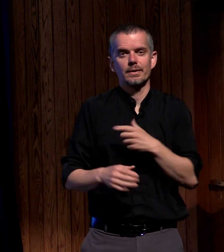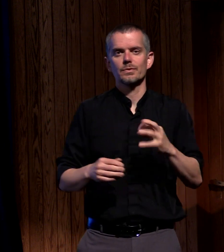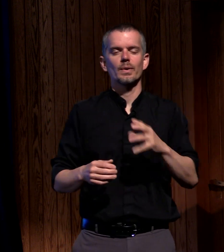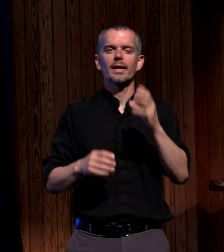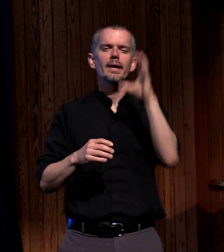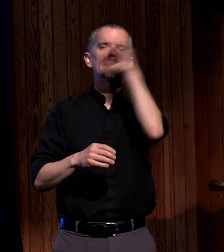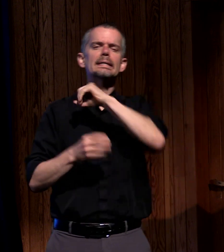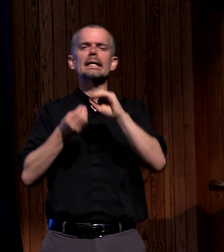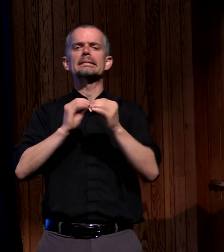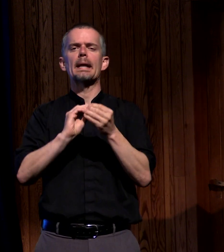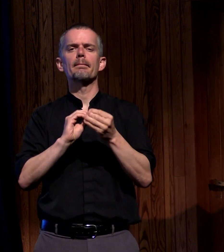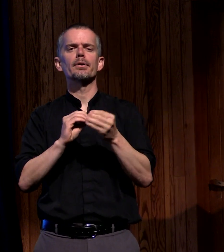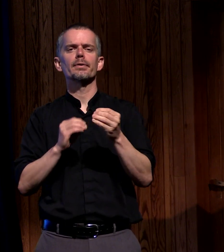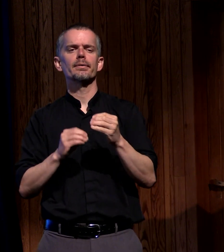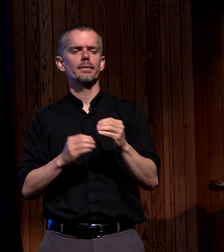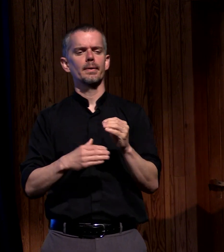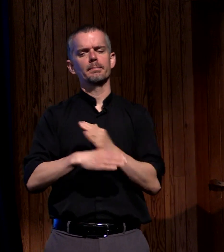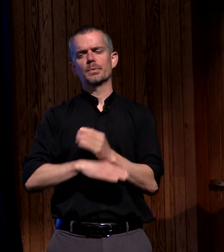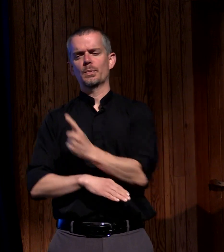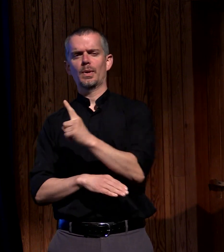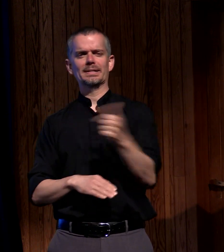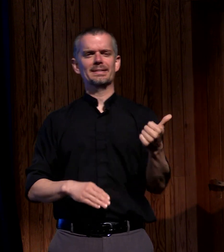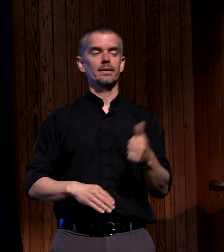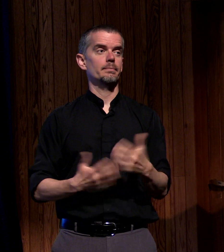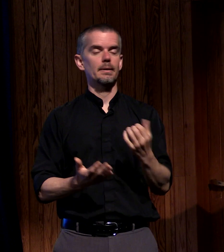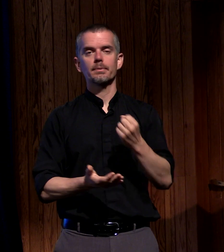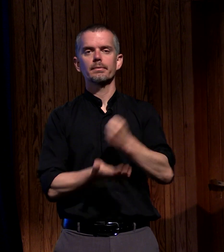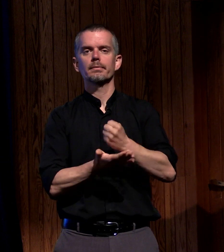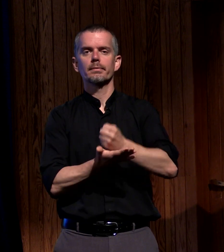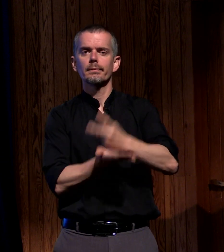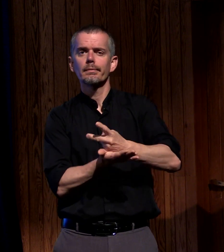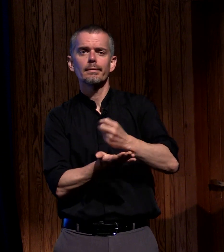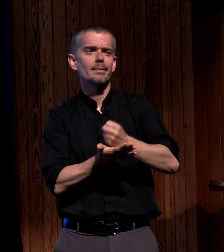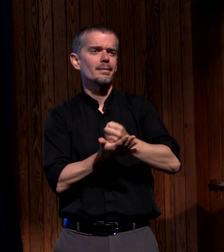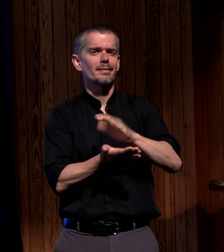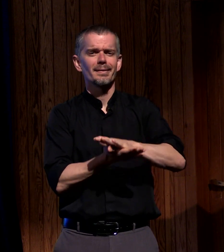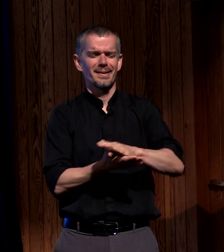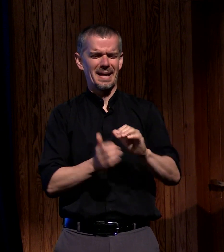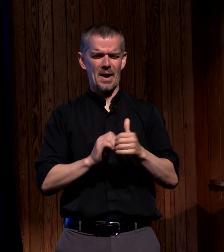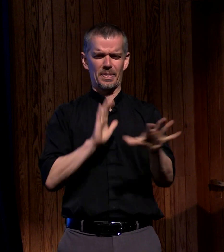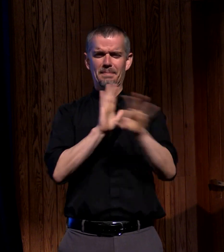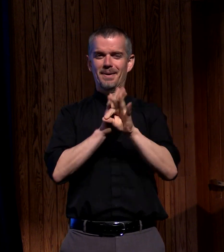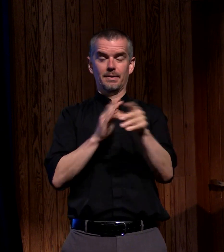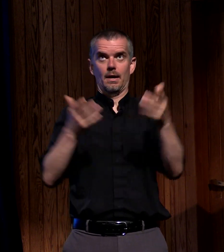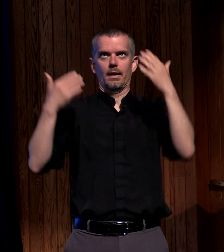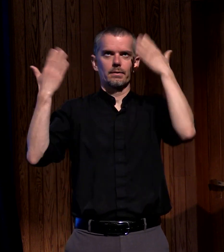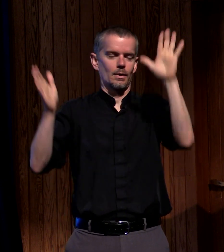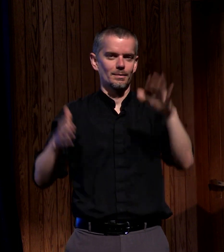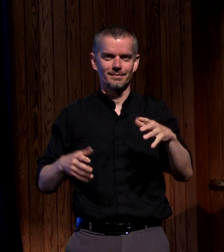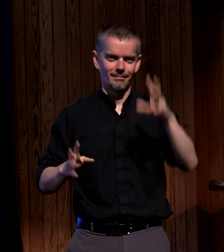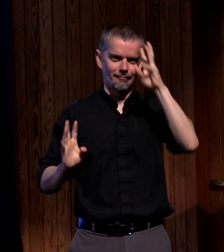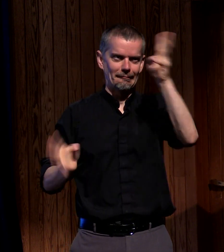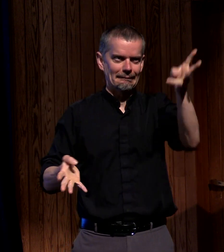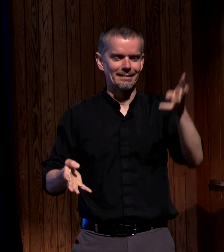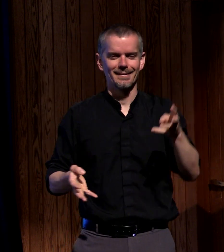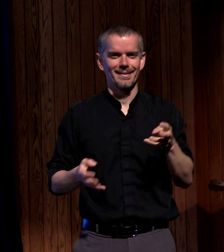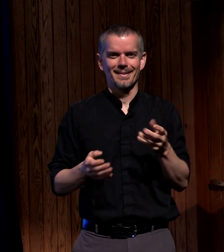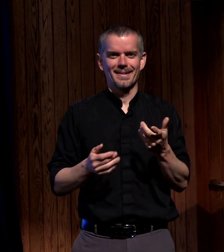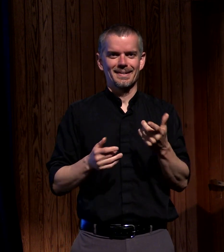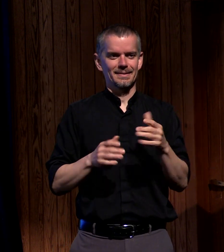he nailed it maybe it was rock paper scissors I don't know what they were doing but they had to come up with a way to bring it together